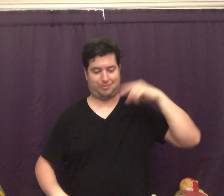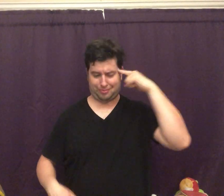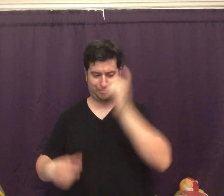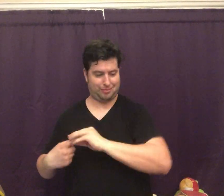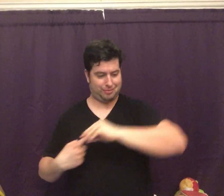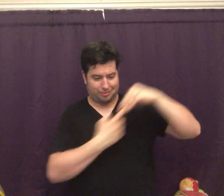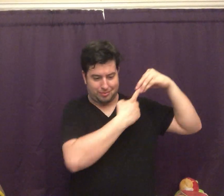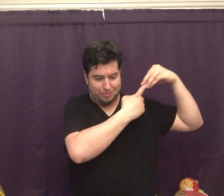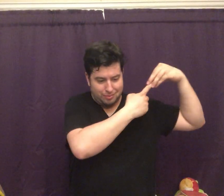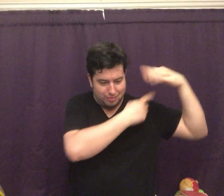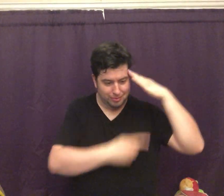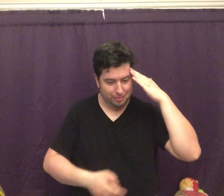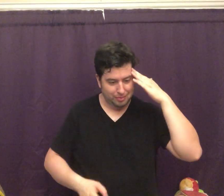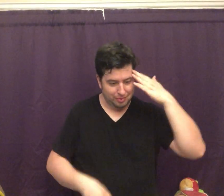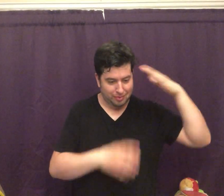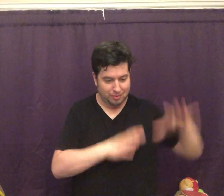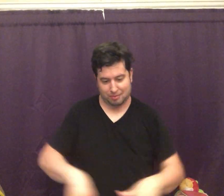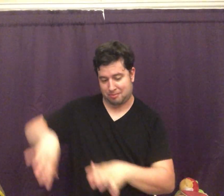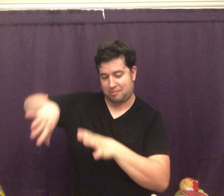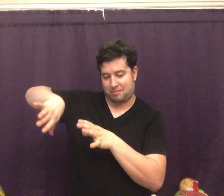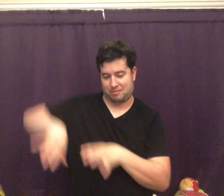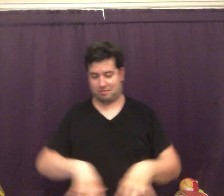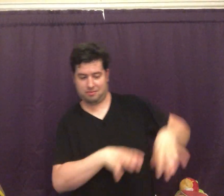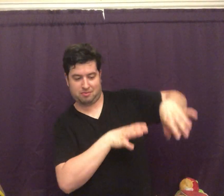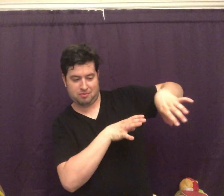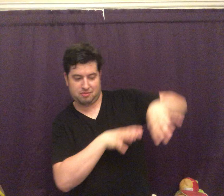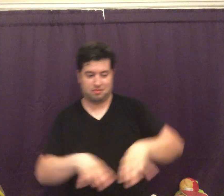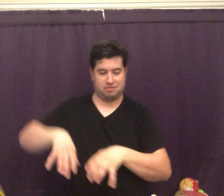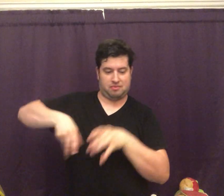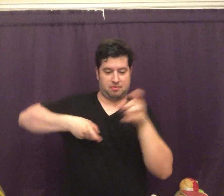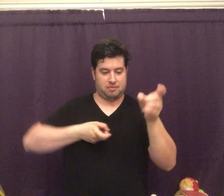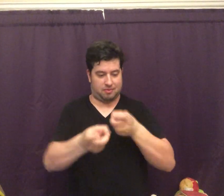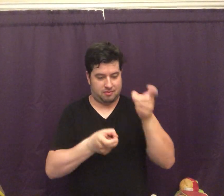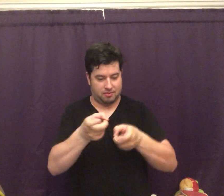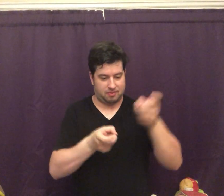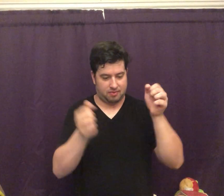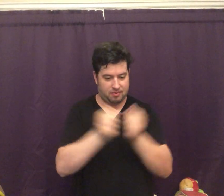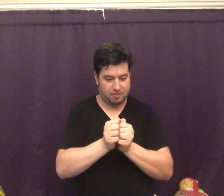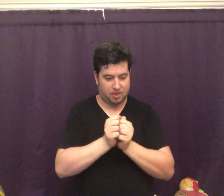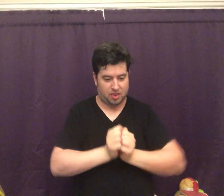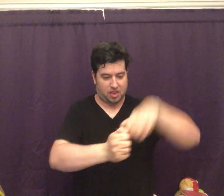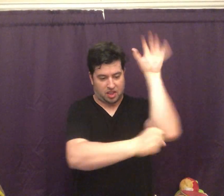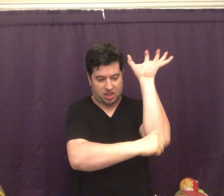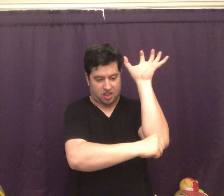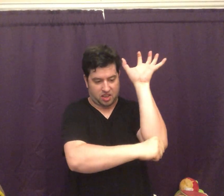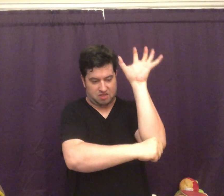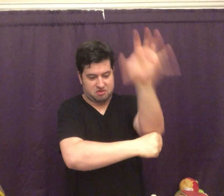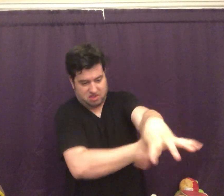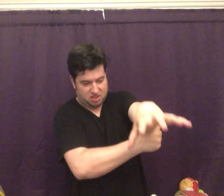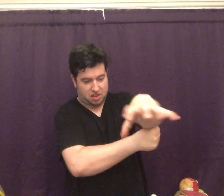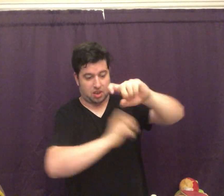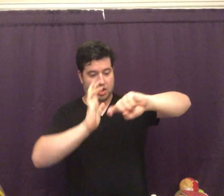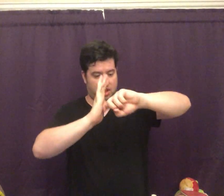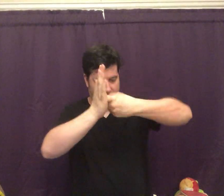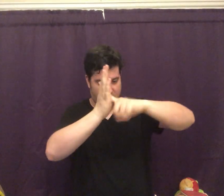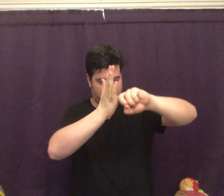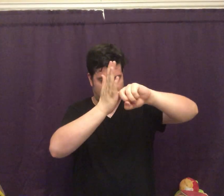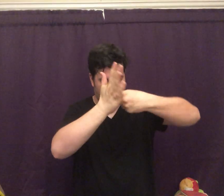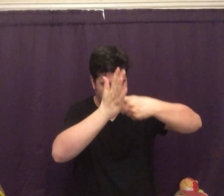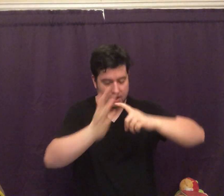are young too, but we know what to do. Cover them with a heart of stone. Lock them up